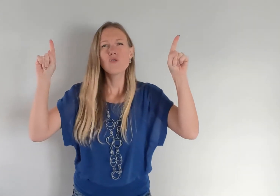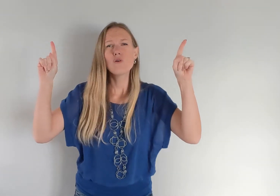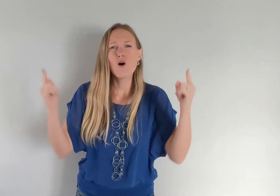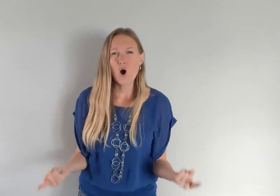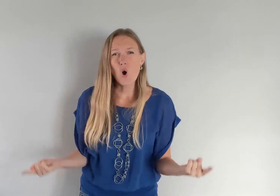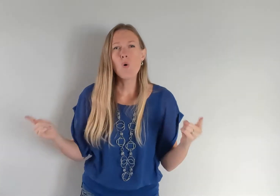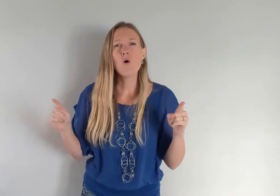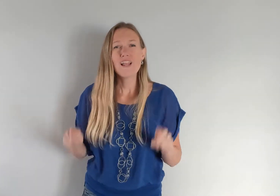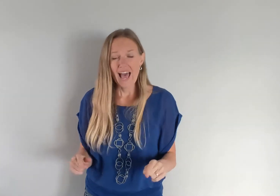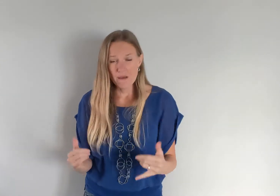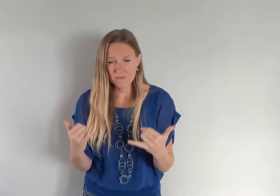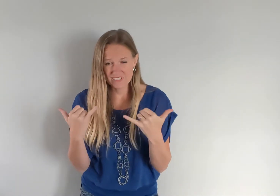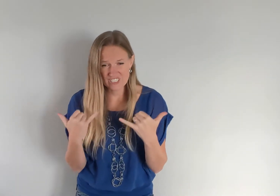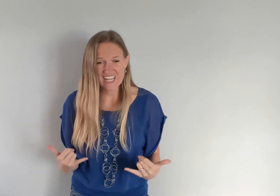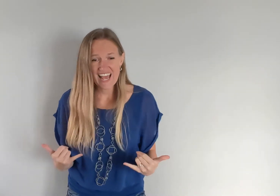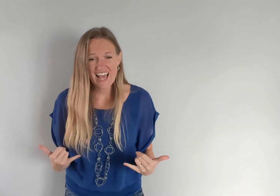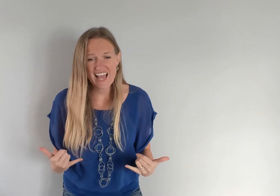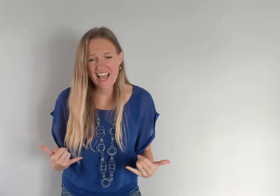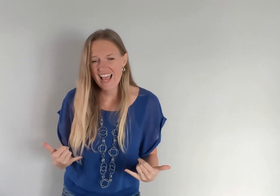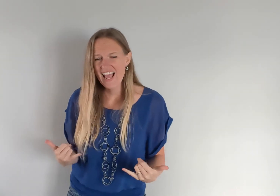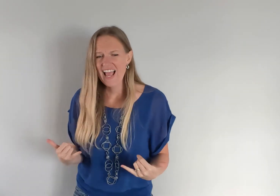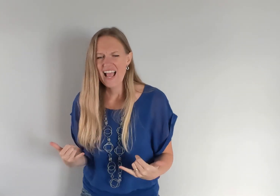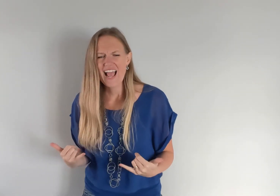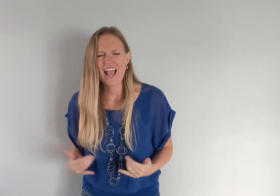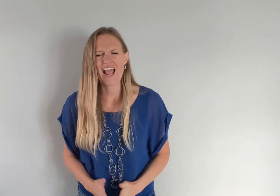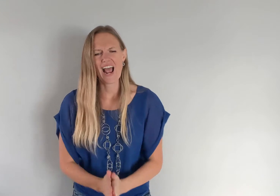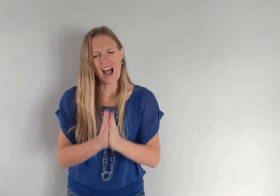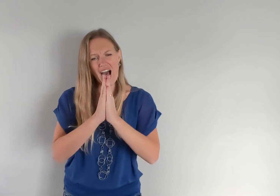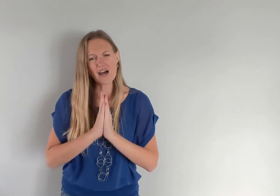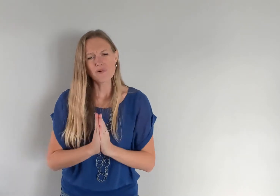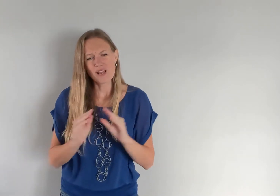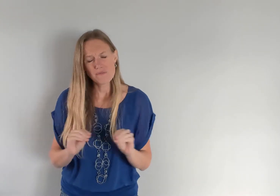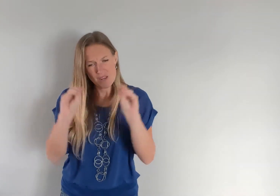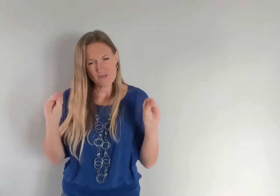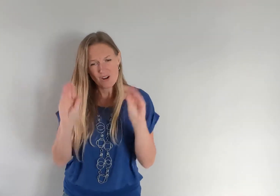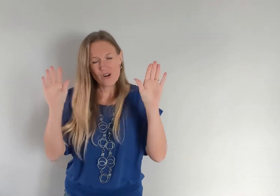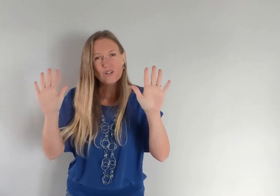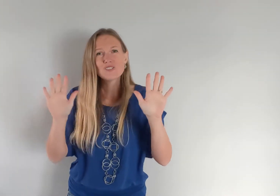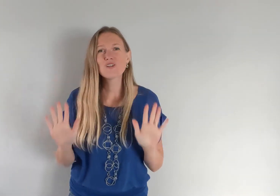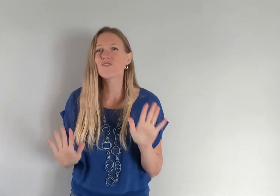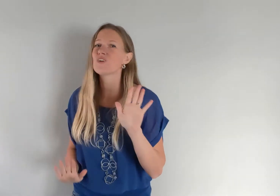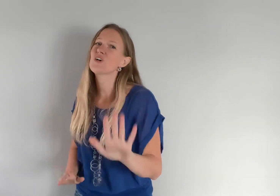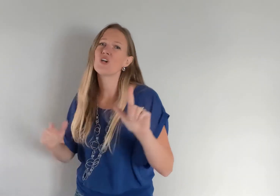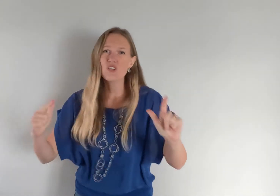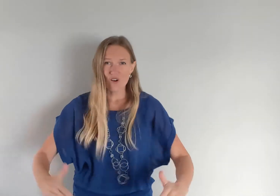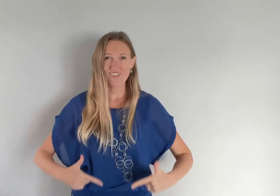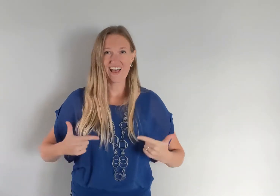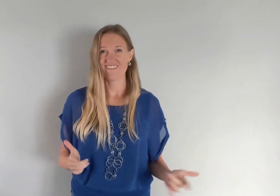I speak the name of God What happened today I pray miracles over your life